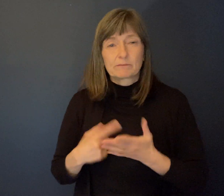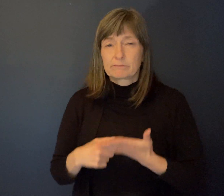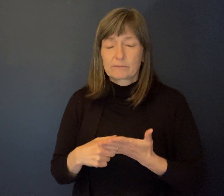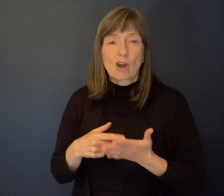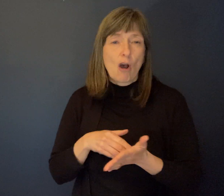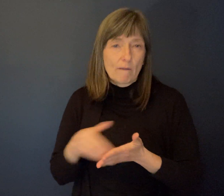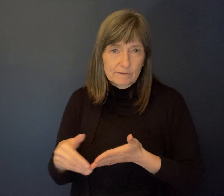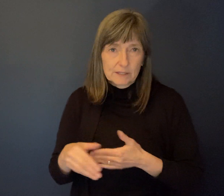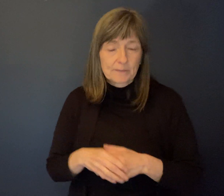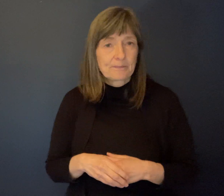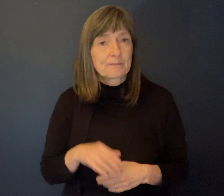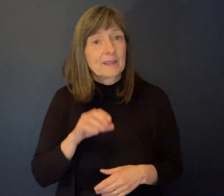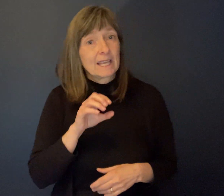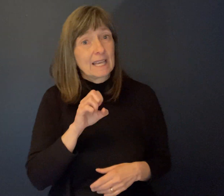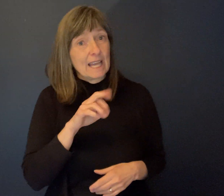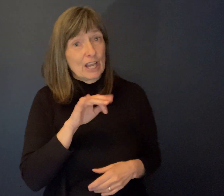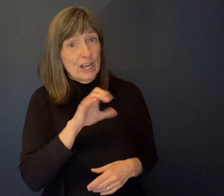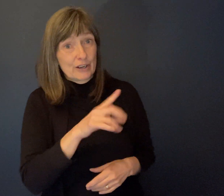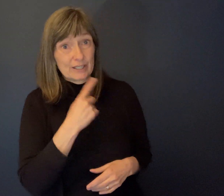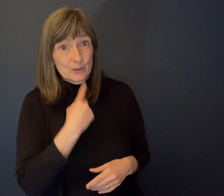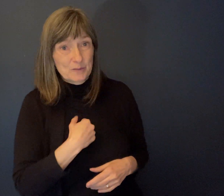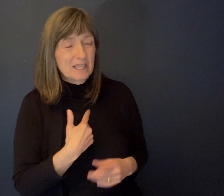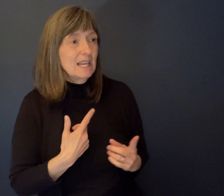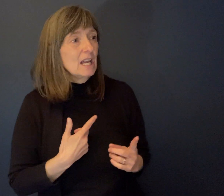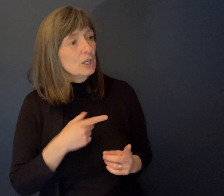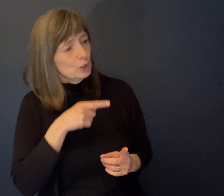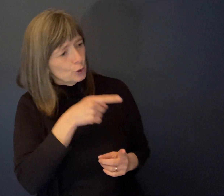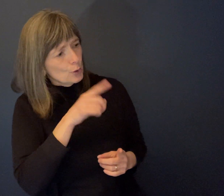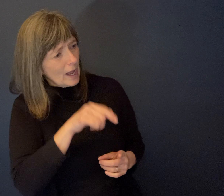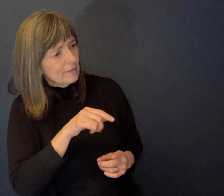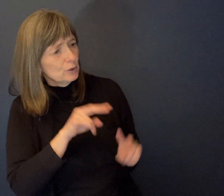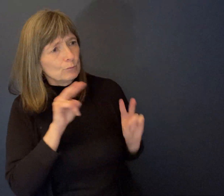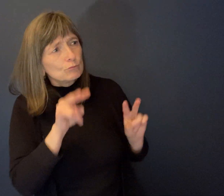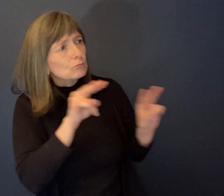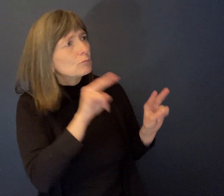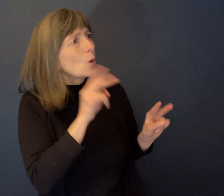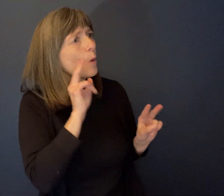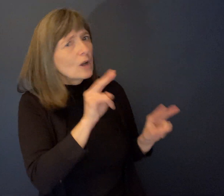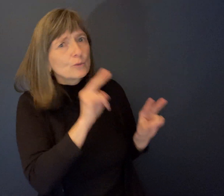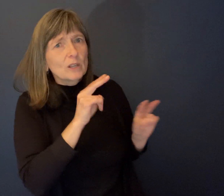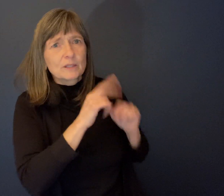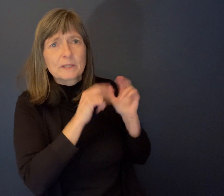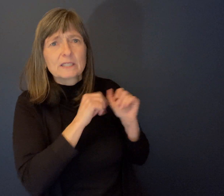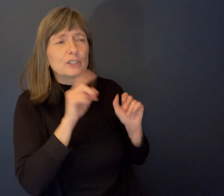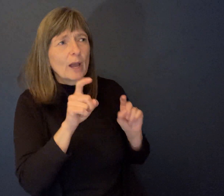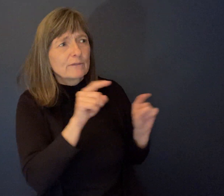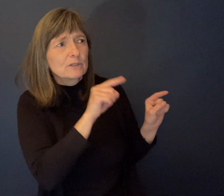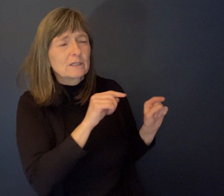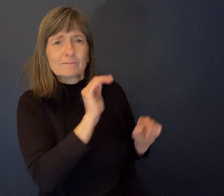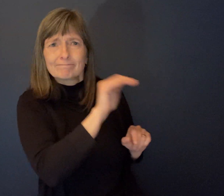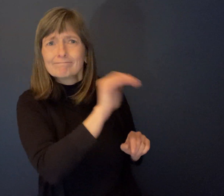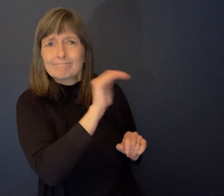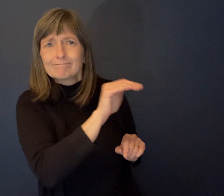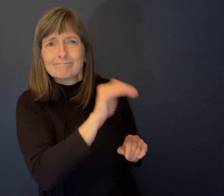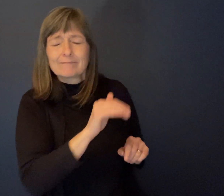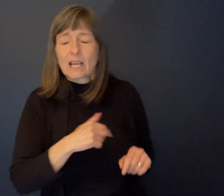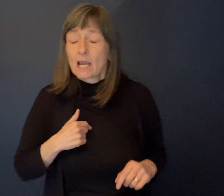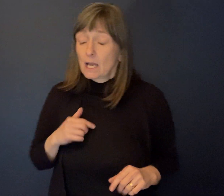he said, you got to get out there. And he said, you got to monitor. said, you got to go out and look at these buildings and you got to talk to the owner and you got to do this. And I'd say, Eric, there's